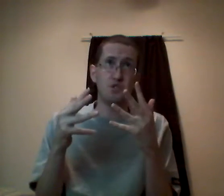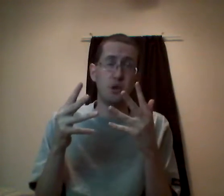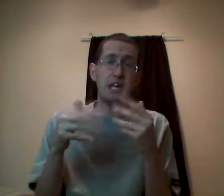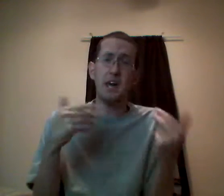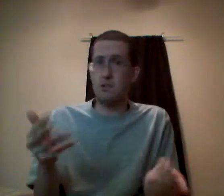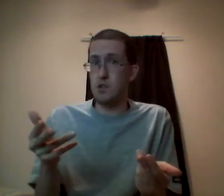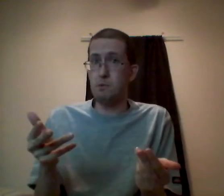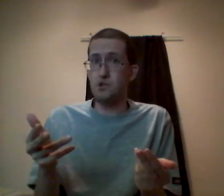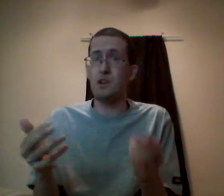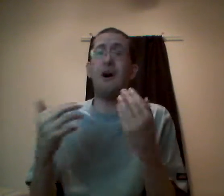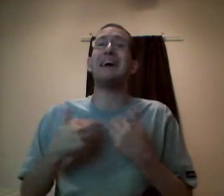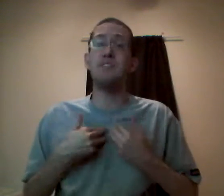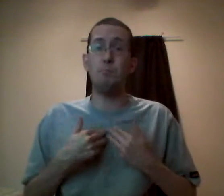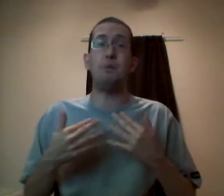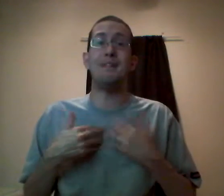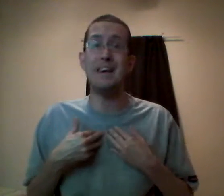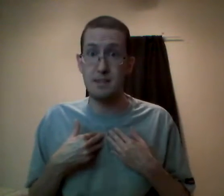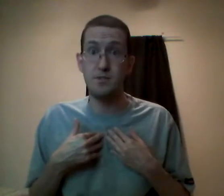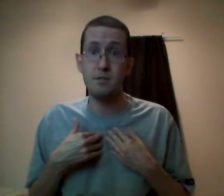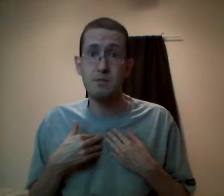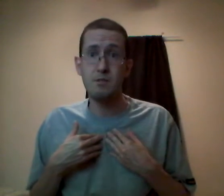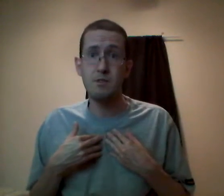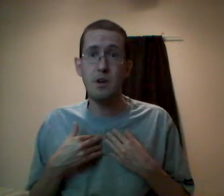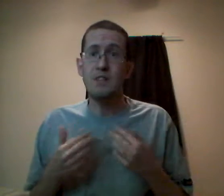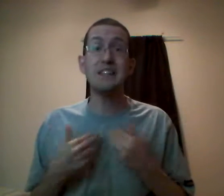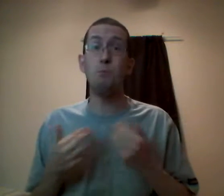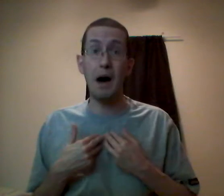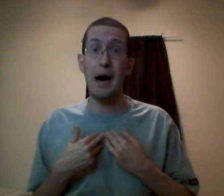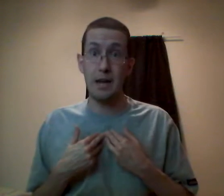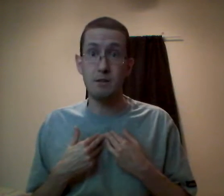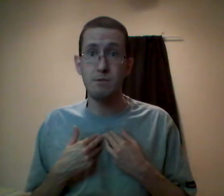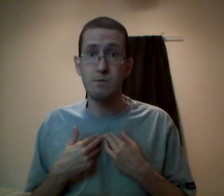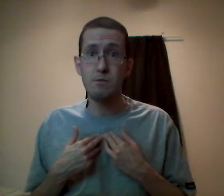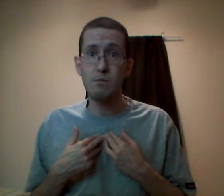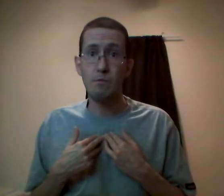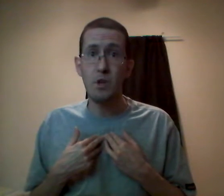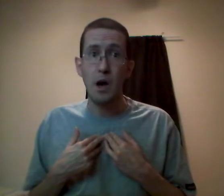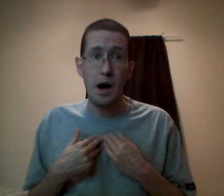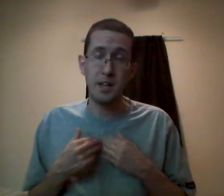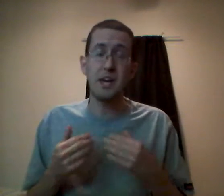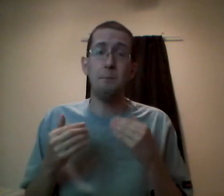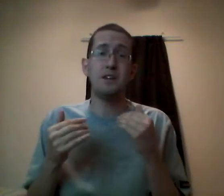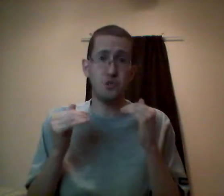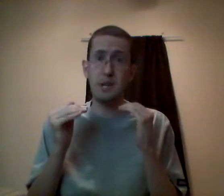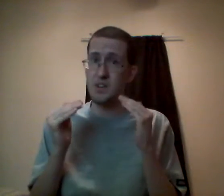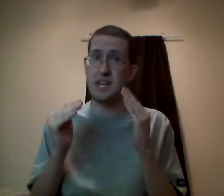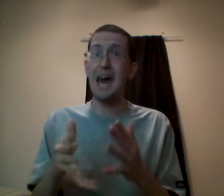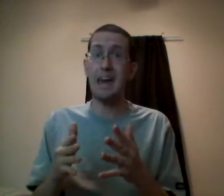screen and the demo screen if I didn't play it. That's mine. Again, I'm not distributing the game.